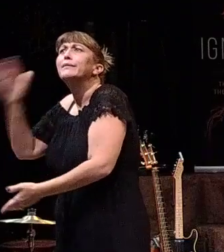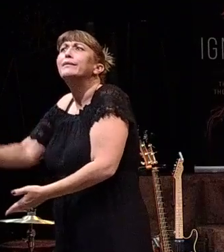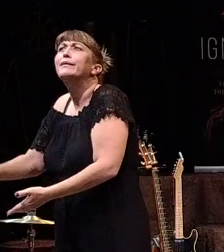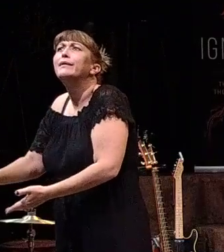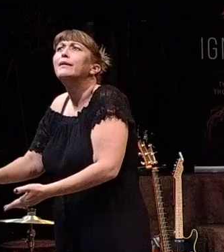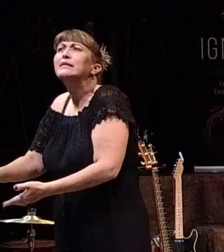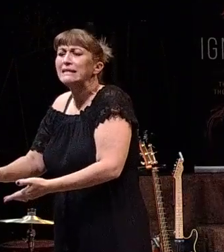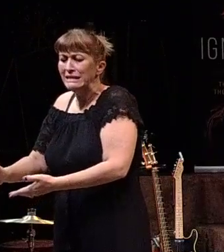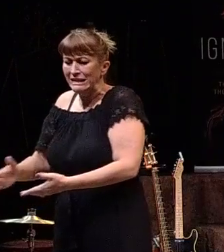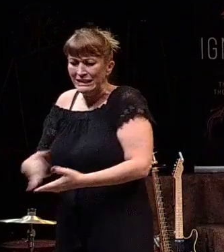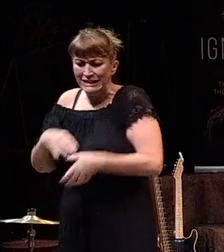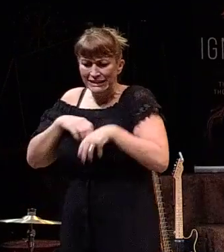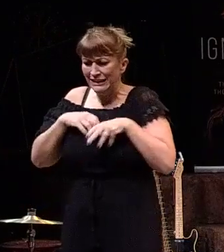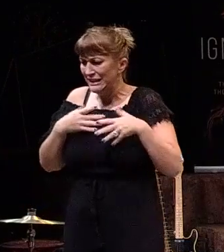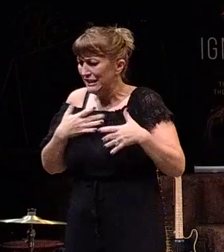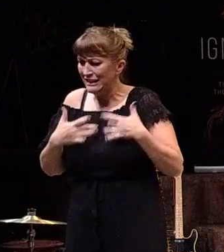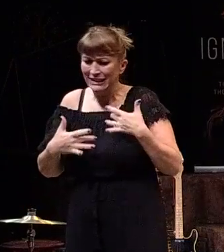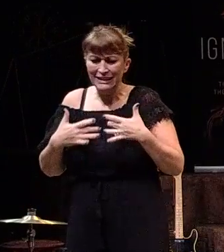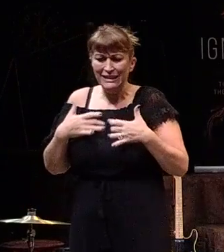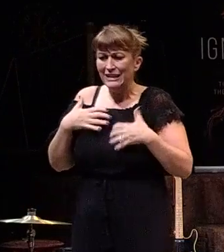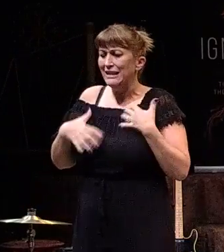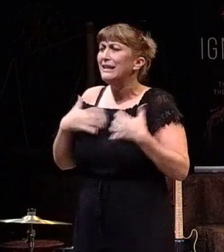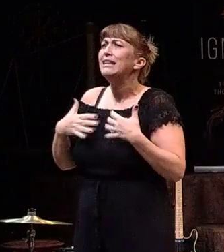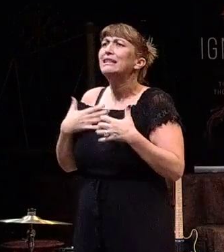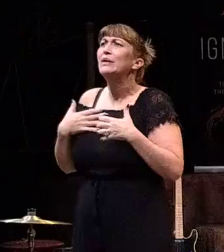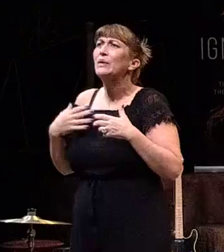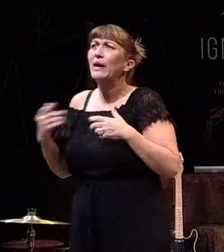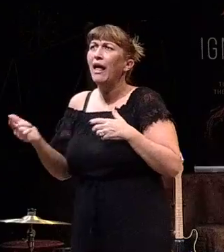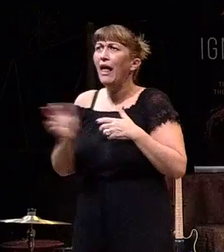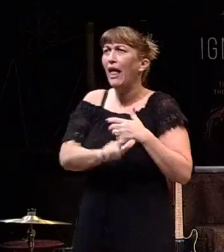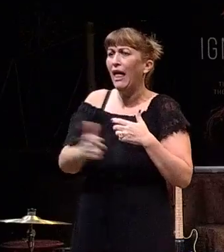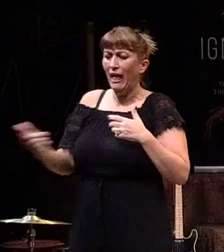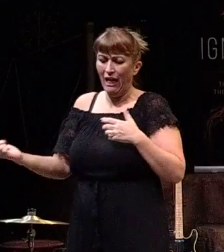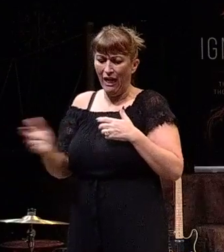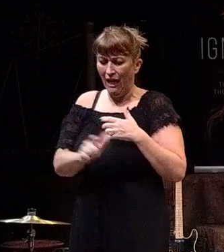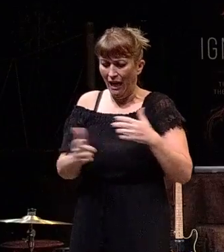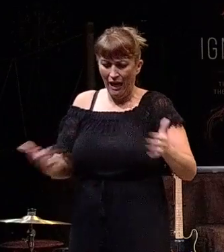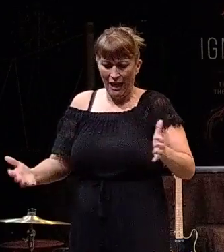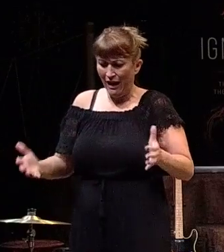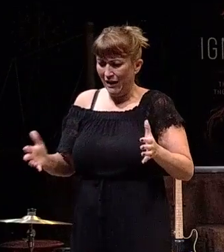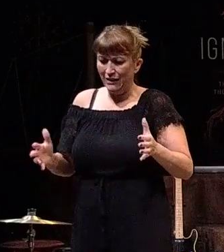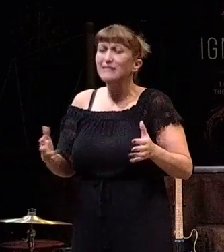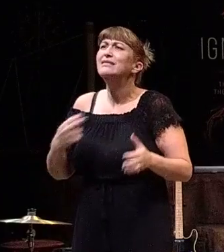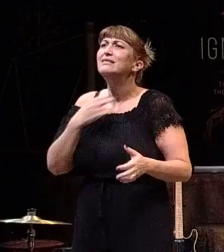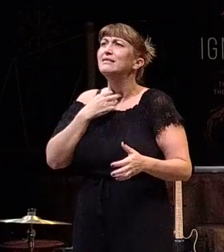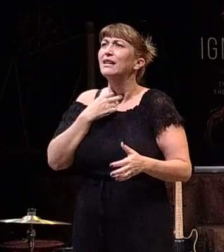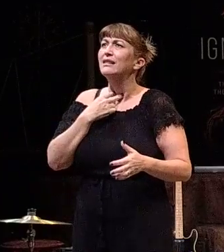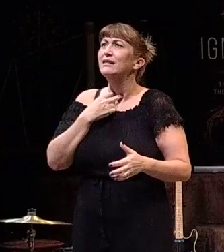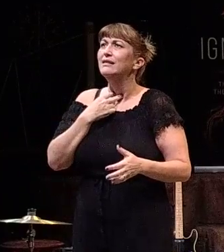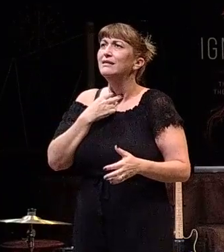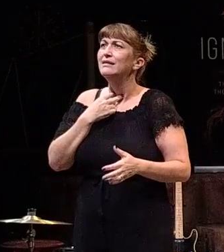And I'm torn. And because of that, I tend to go back. And I feel, again, stuck.